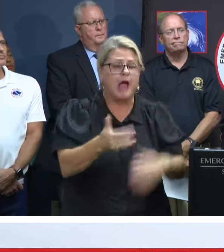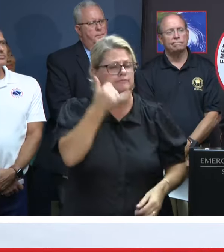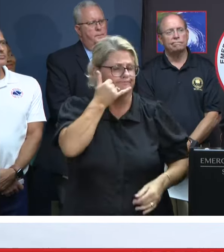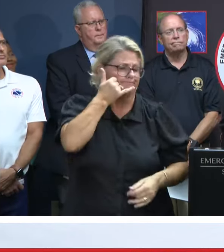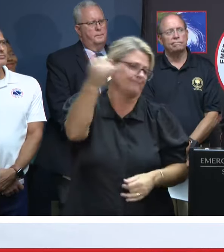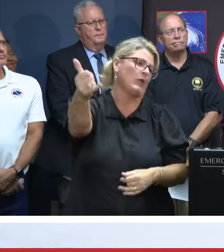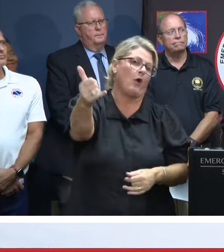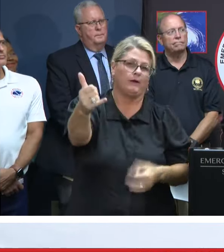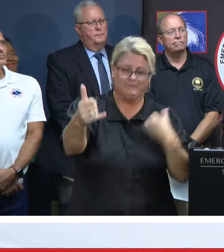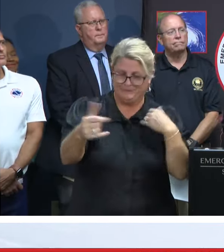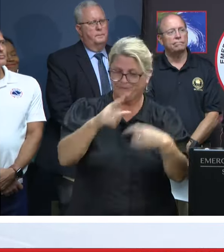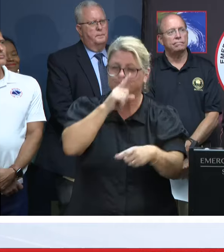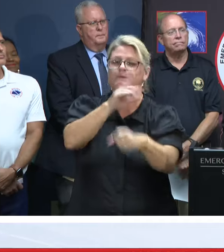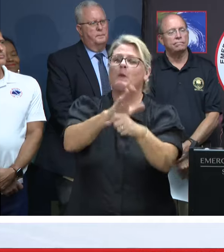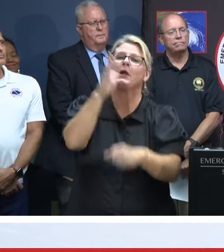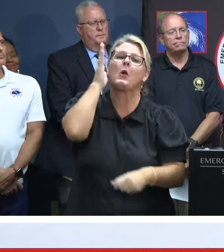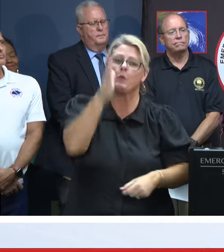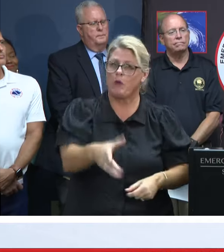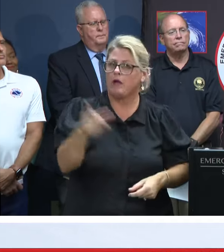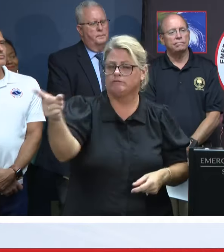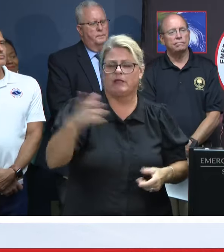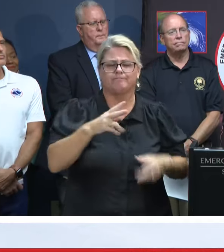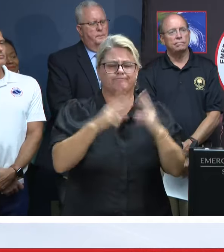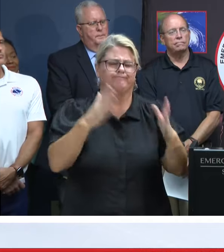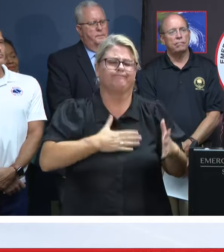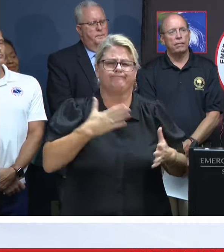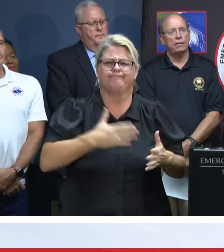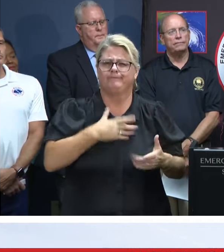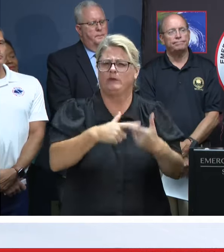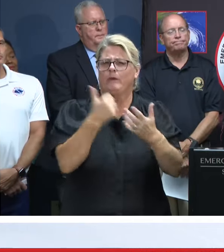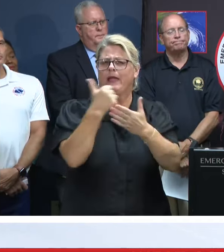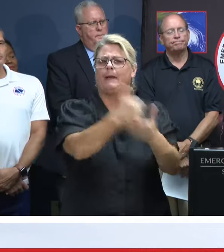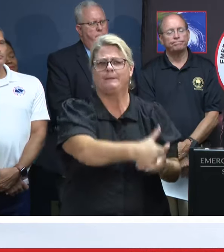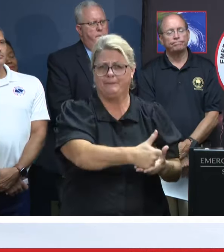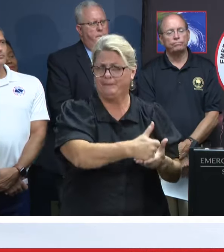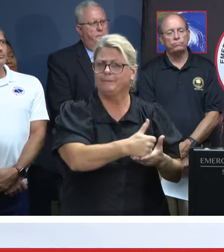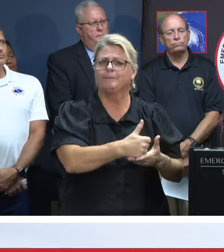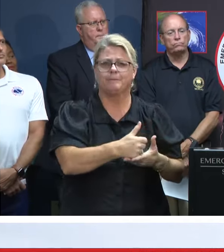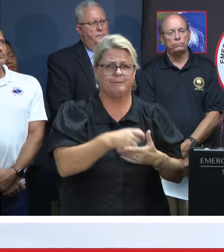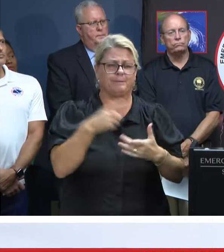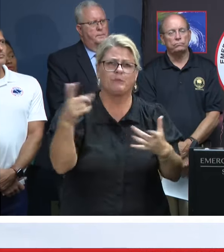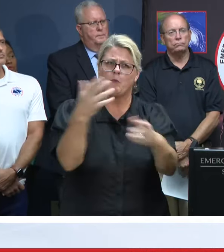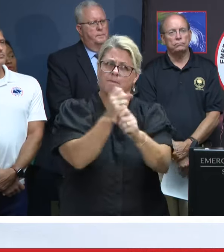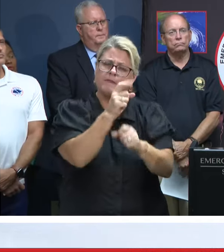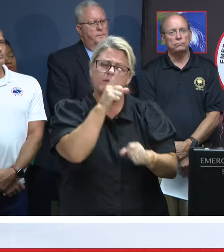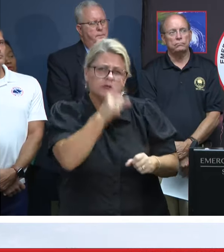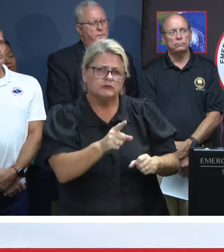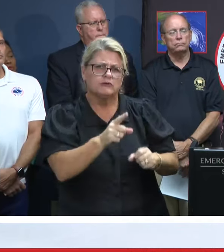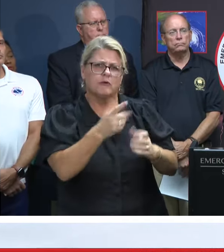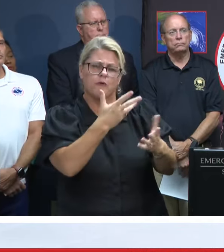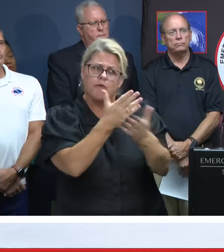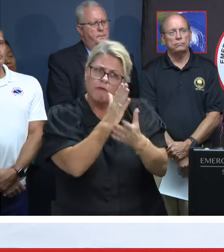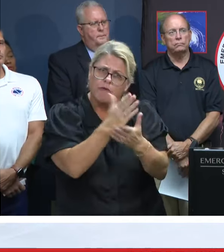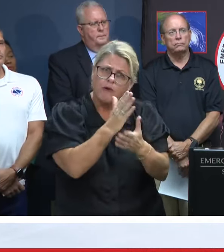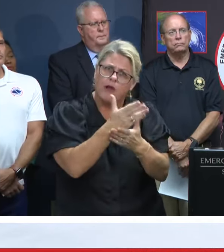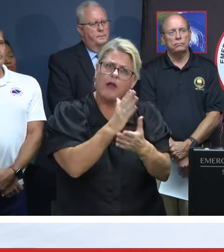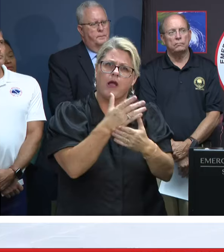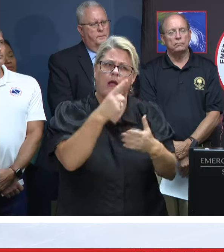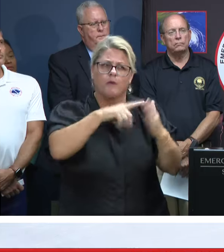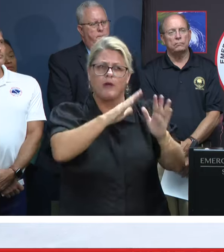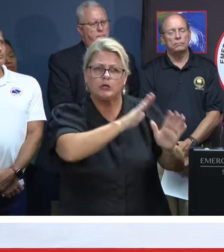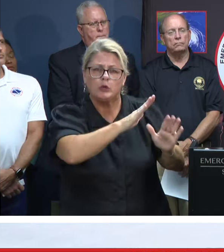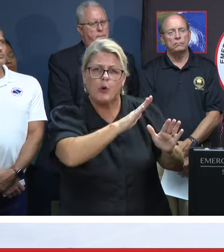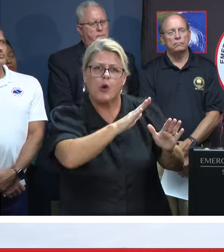call, and I promised I would. And she was most helpful and interested and concerned about what we were facing.